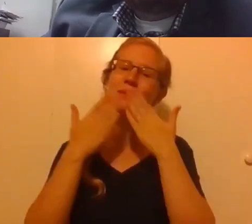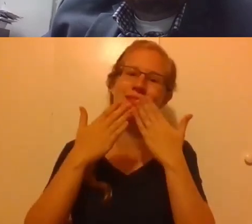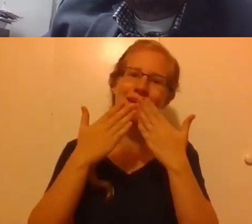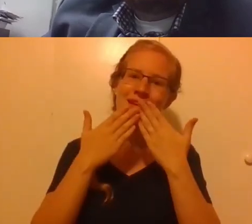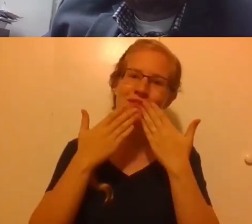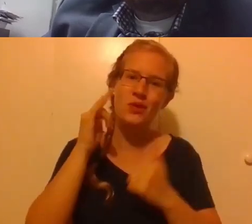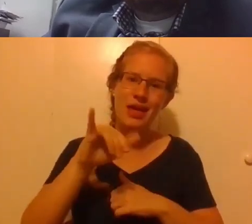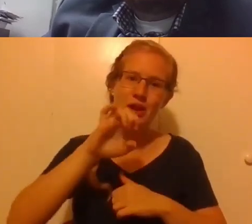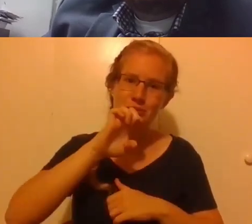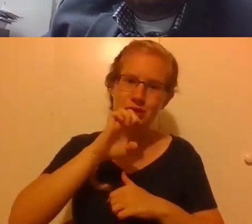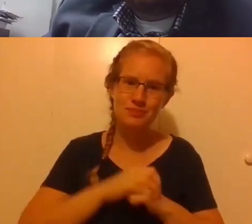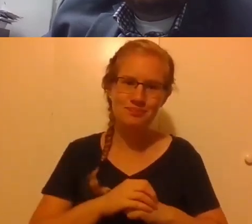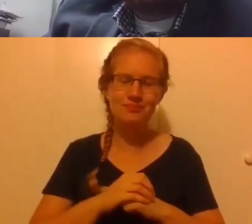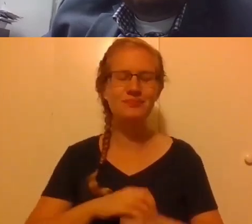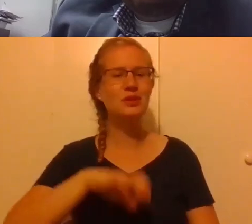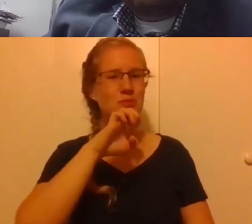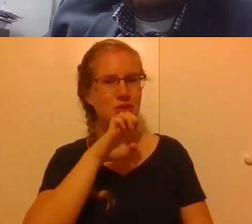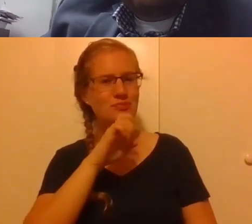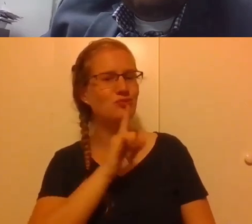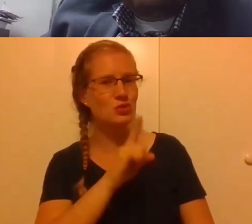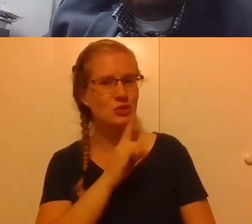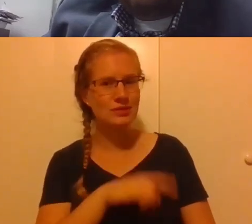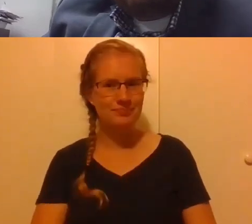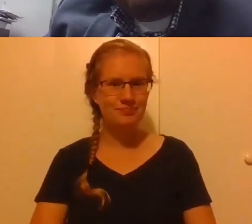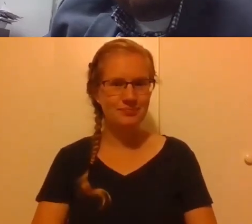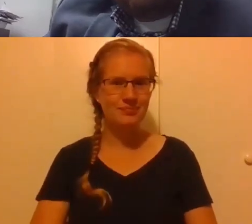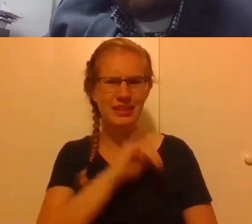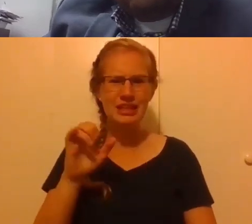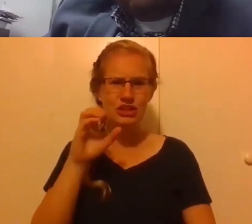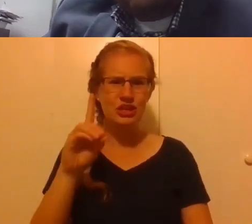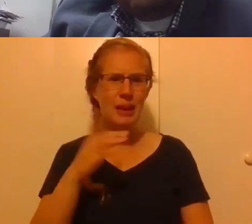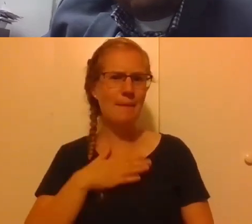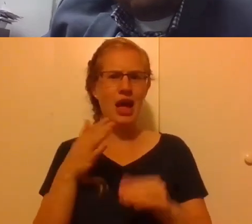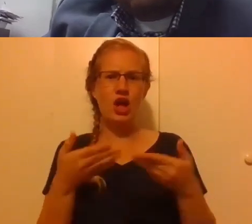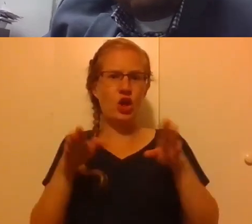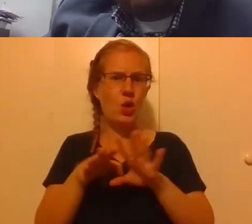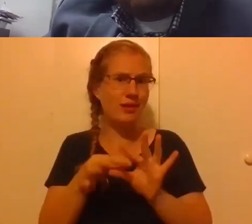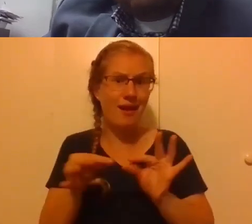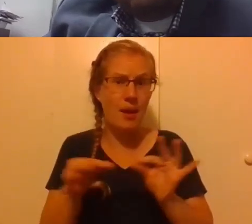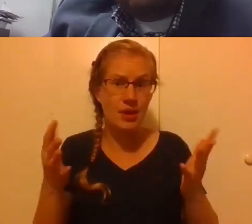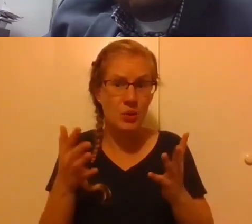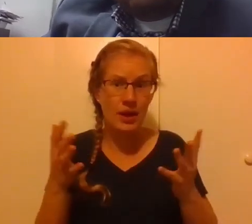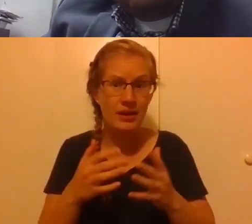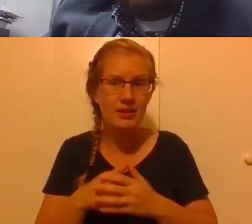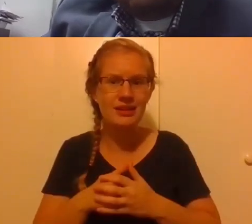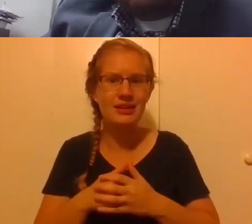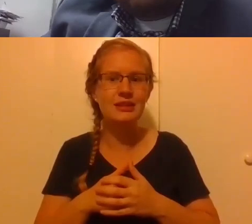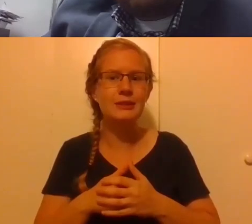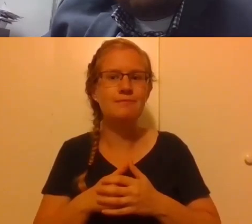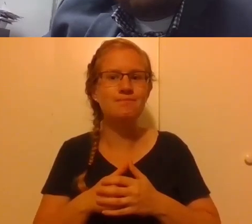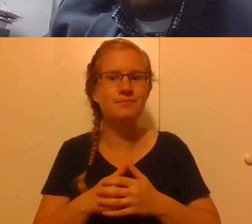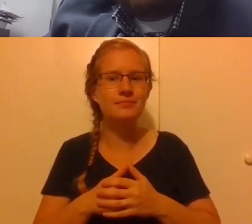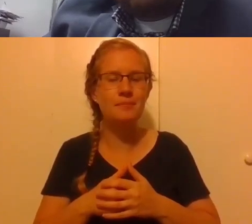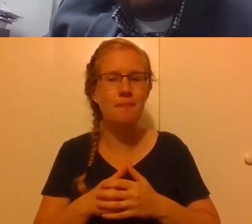that, Archbishop. Absolutely. Yeah. my, JD, my closing remark would simply be to say that